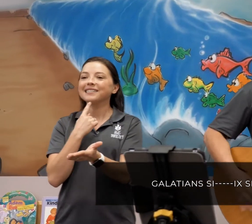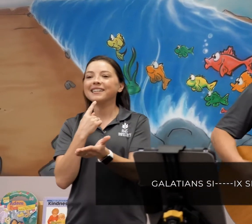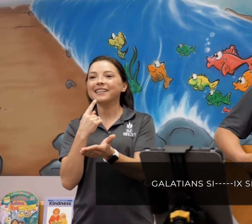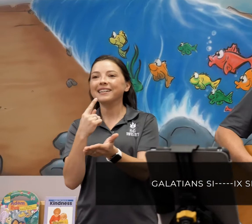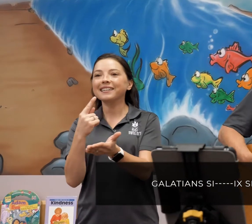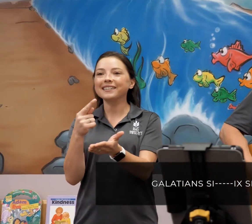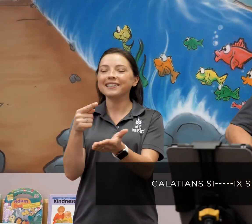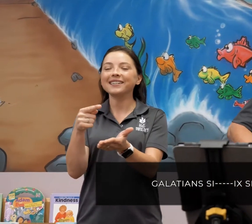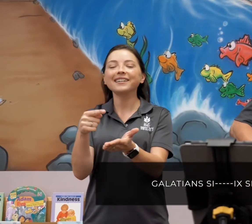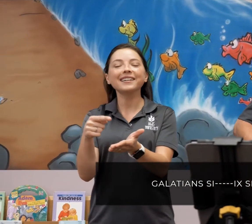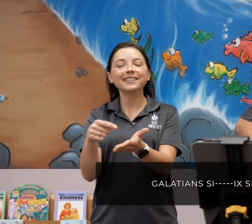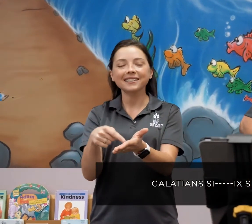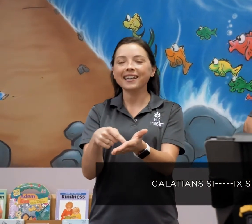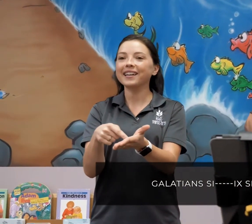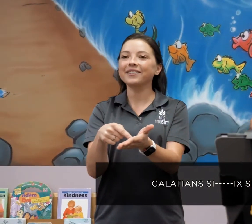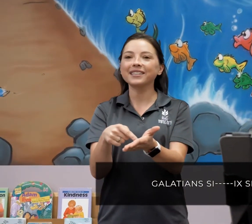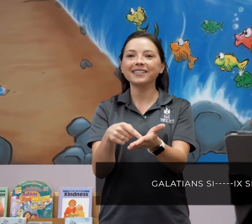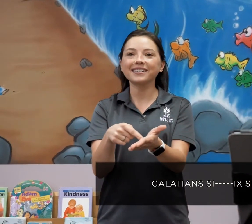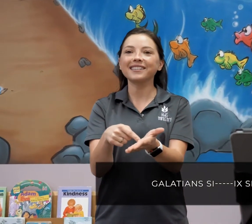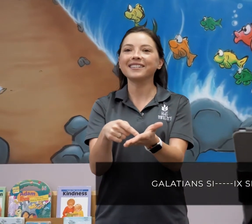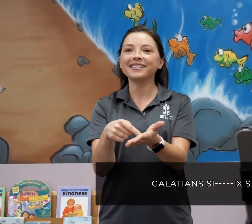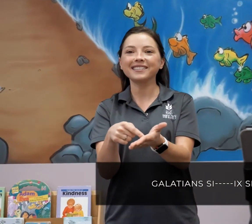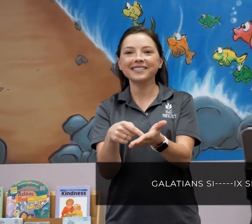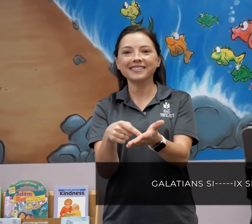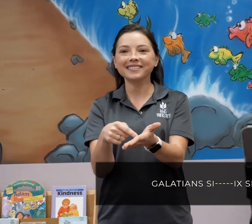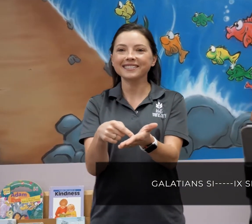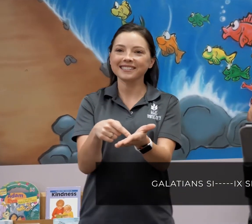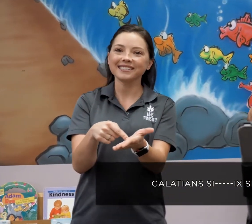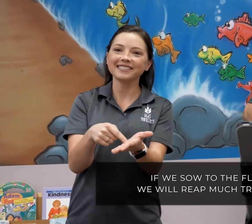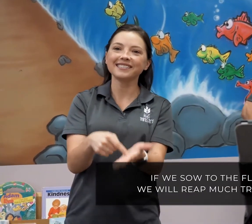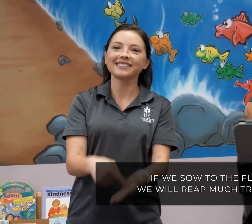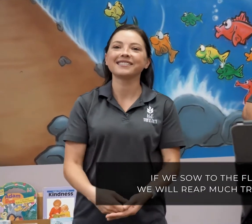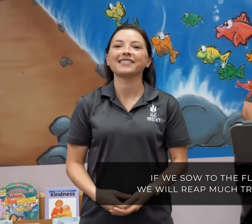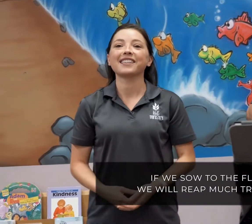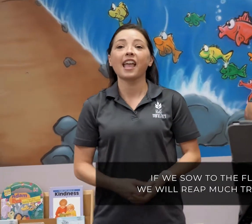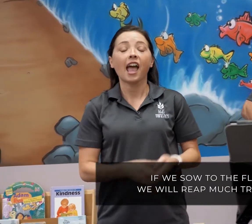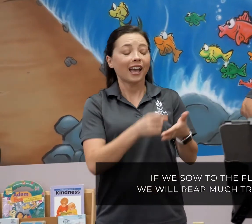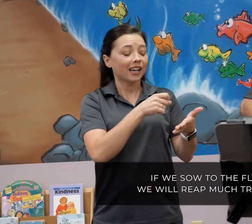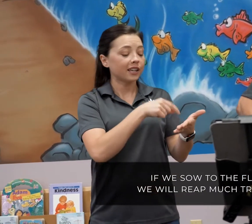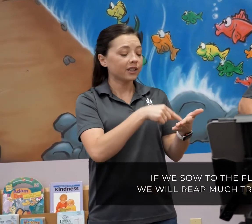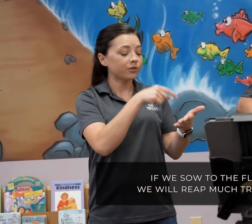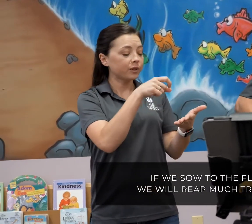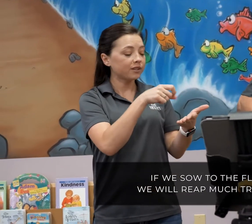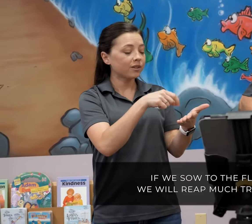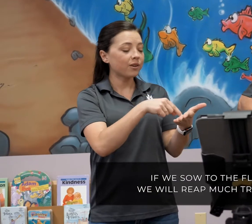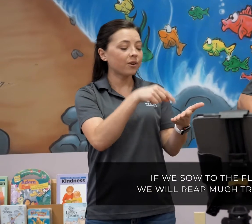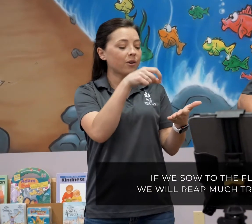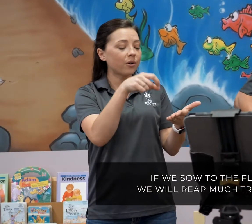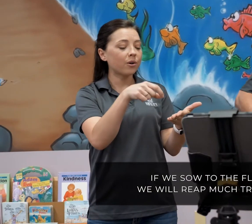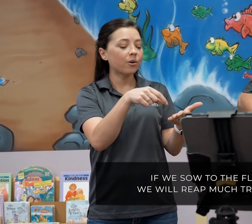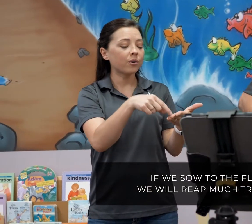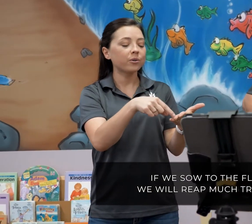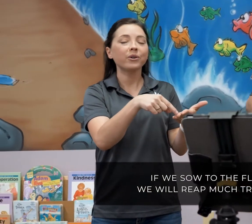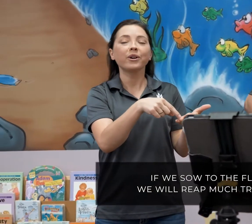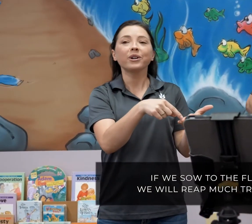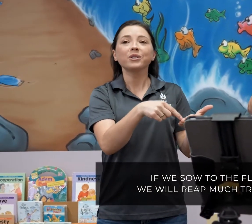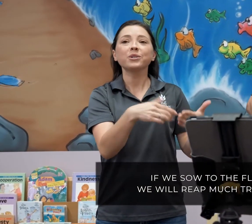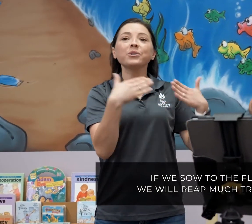6, 7, if we sow, if we sow